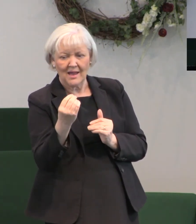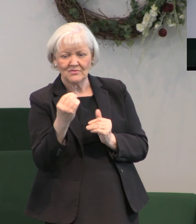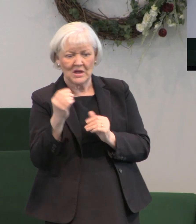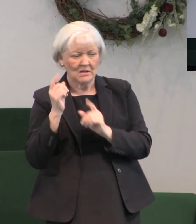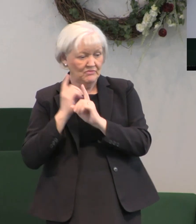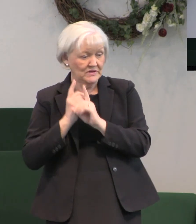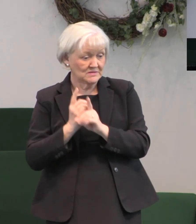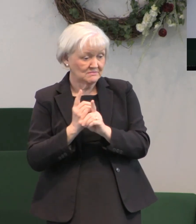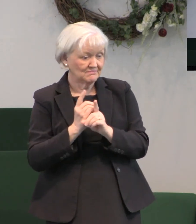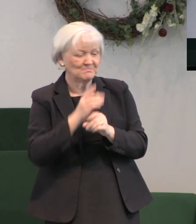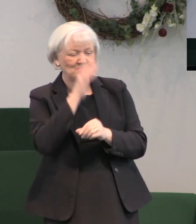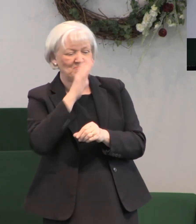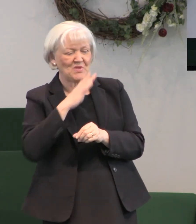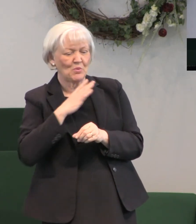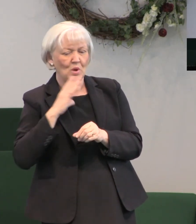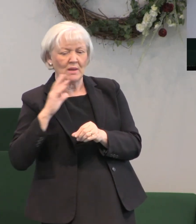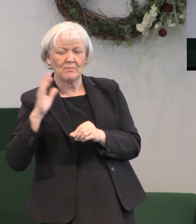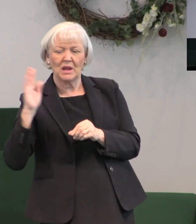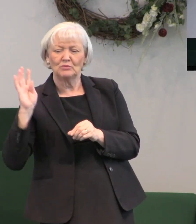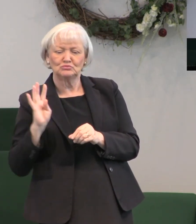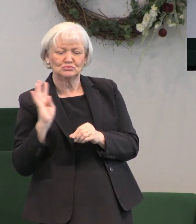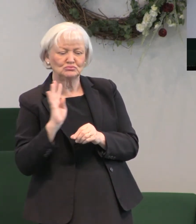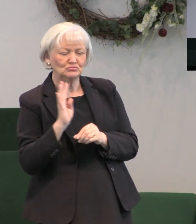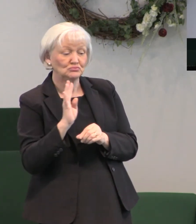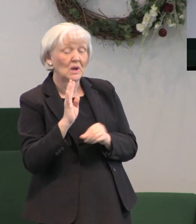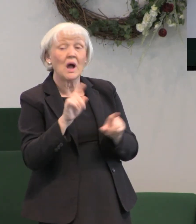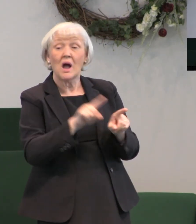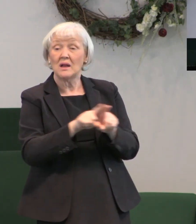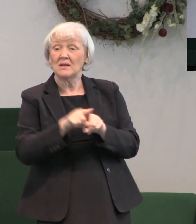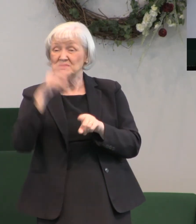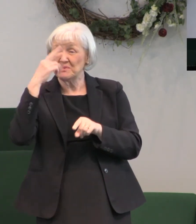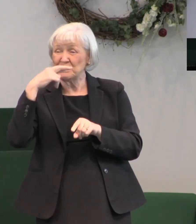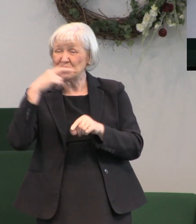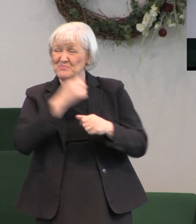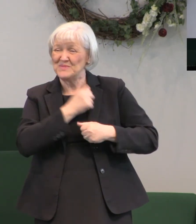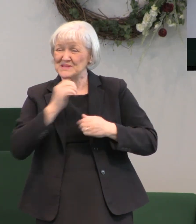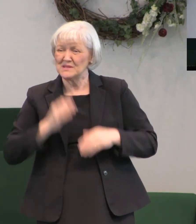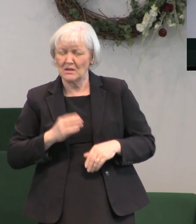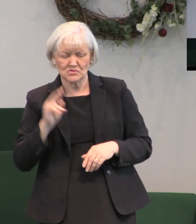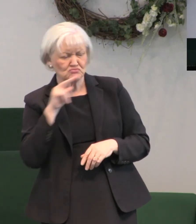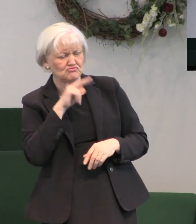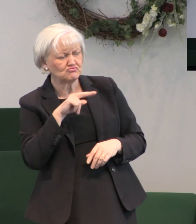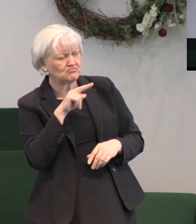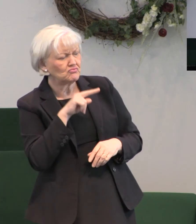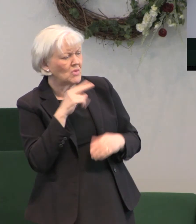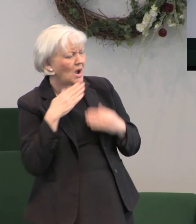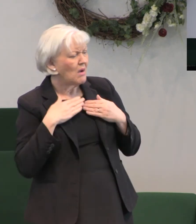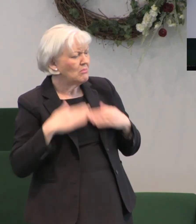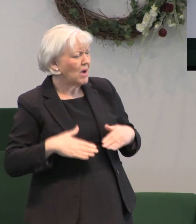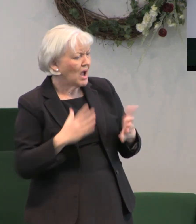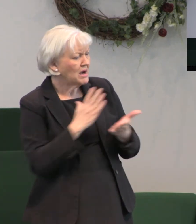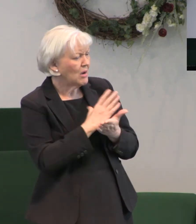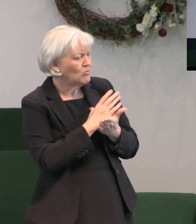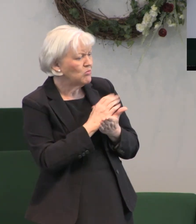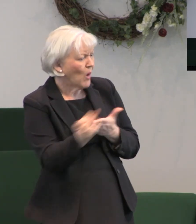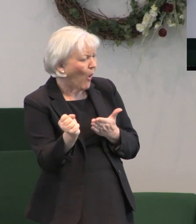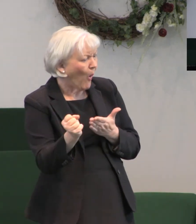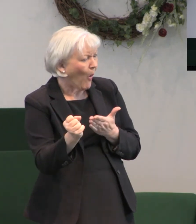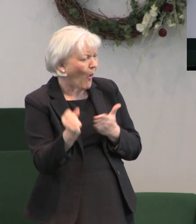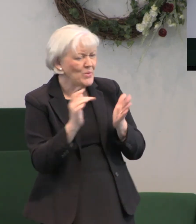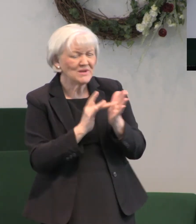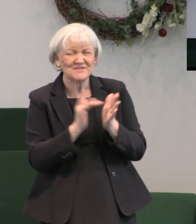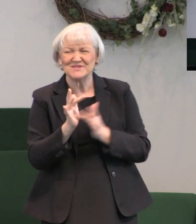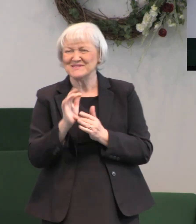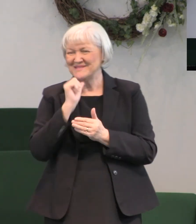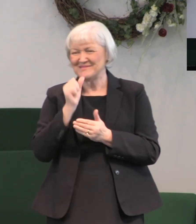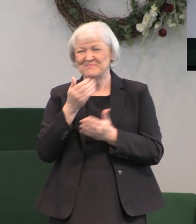to the tomb that day and the Roman soldiers could see that his body wasn't there anymore that he was gone